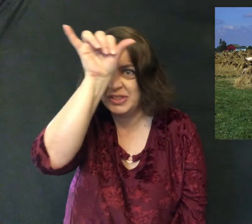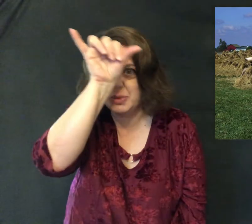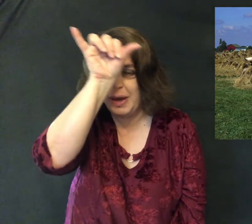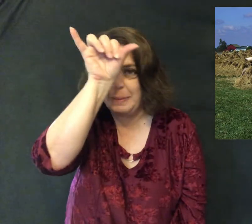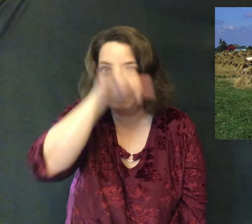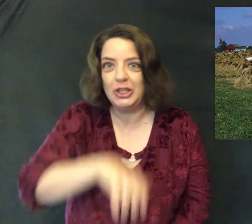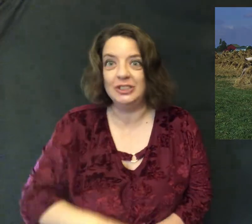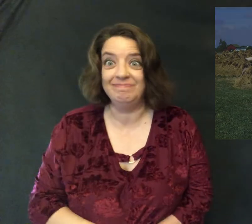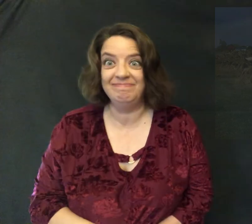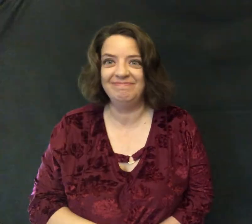this way bull